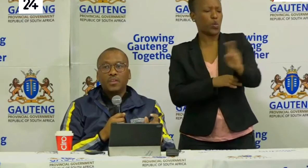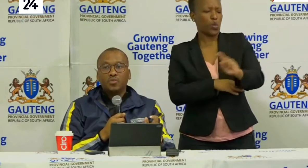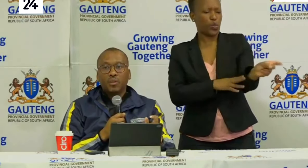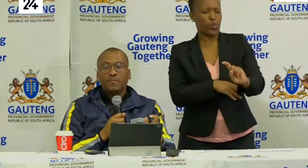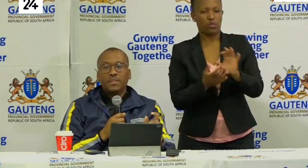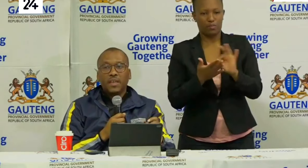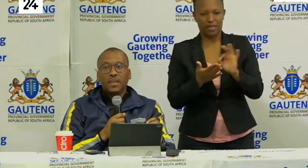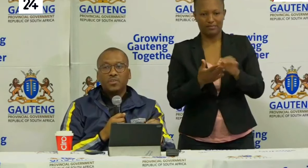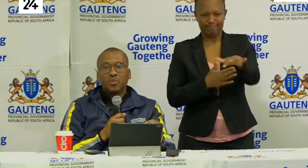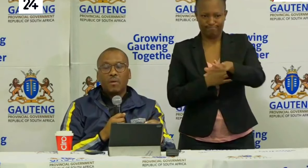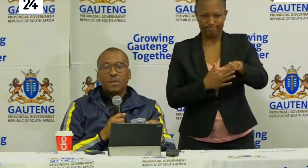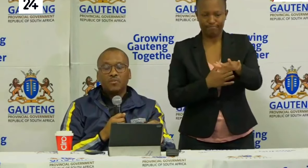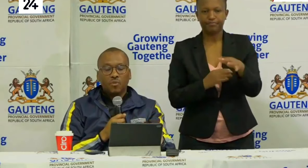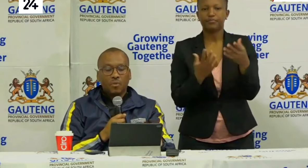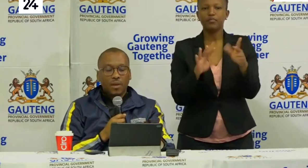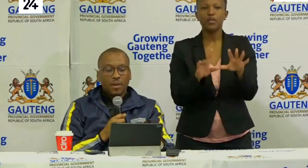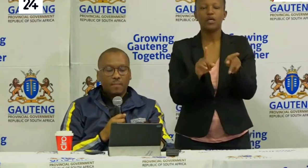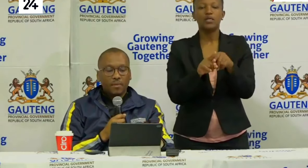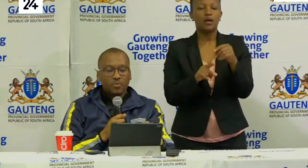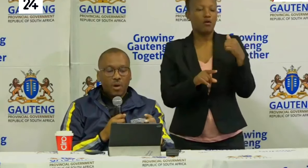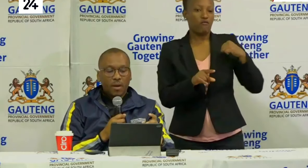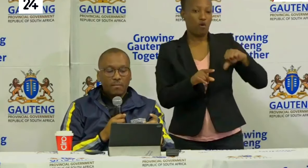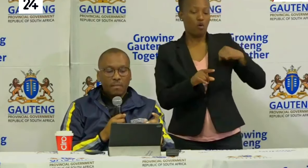had to even say to our municipalities